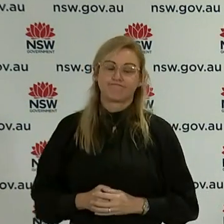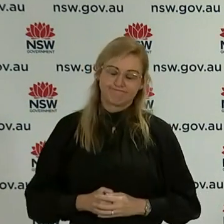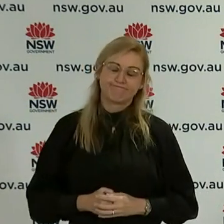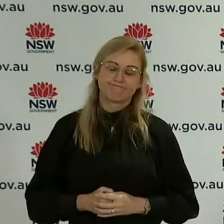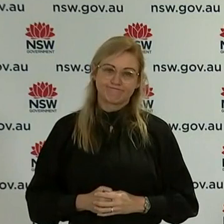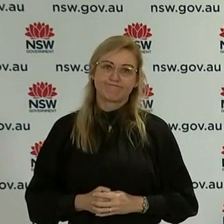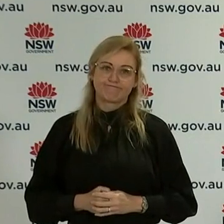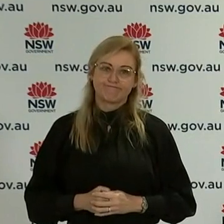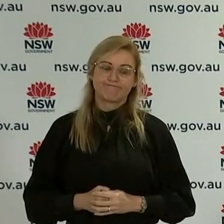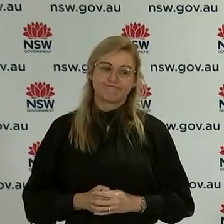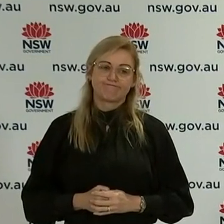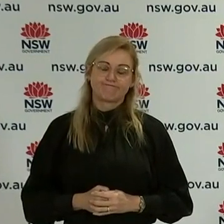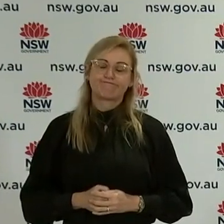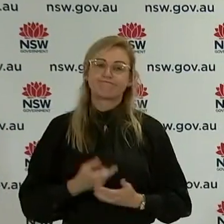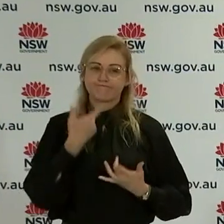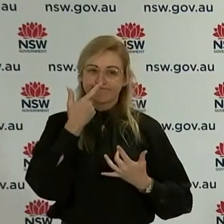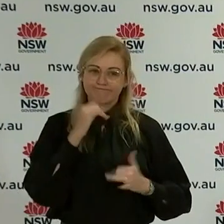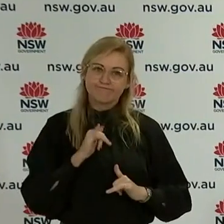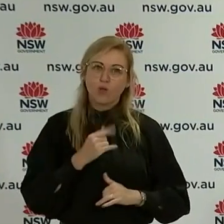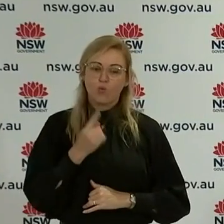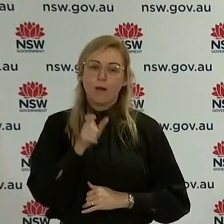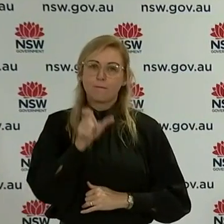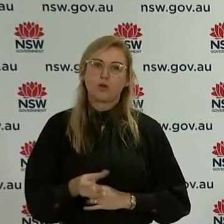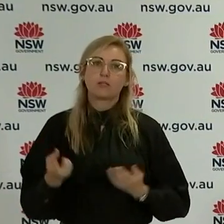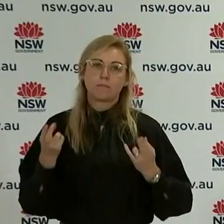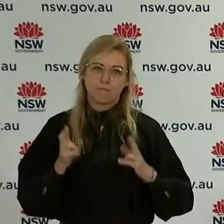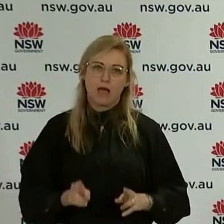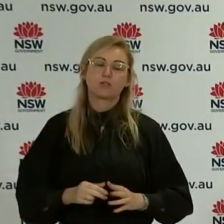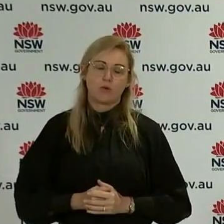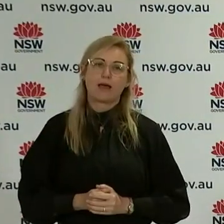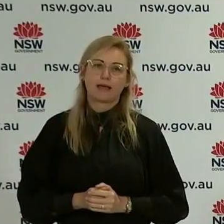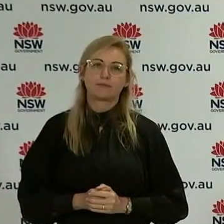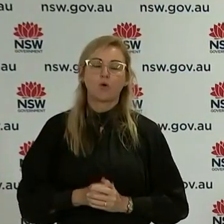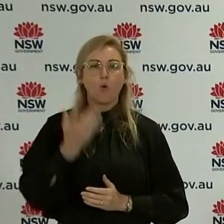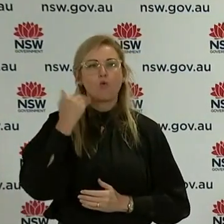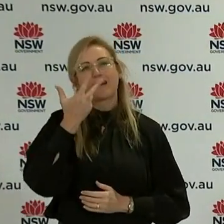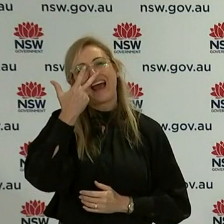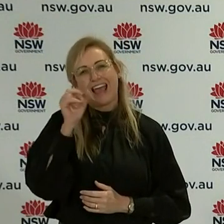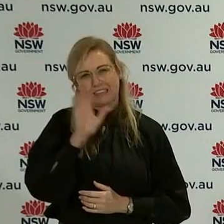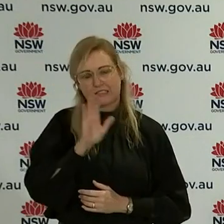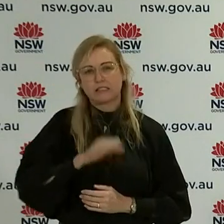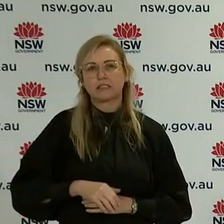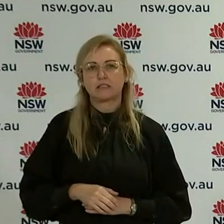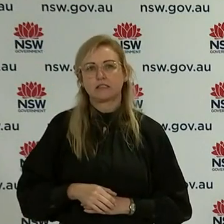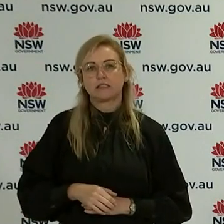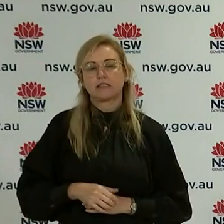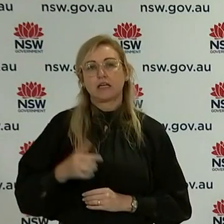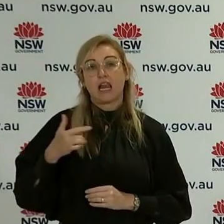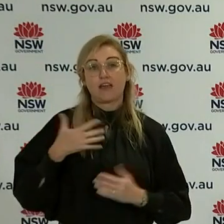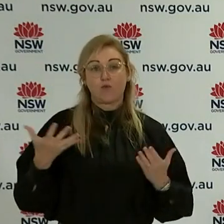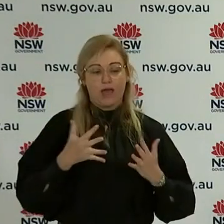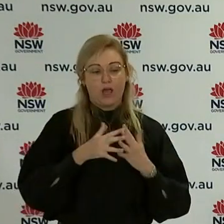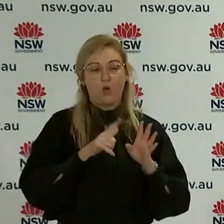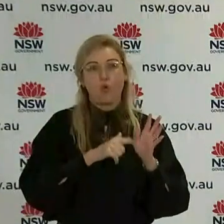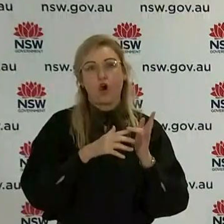South Wales Health has been notified of the death of a person with COVID-19 who's a woman in her 80s who was a resident of the Wyoming